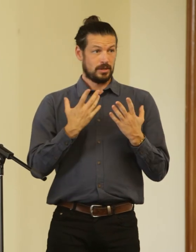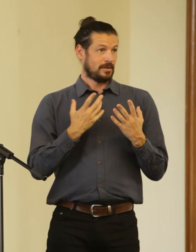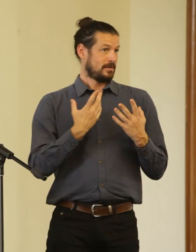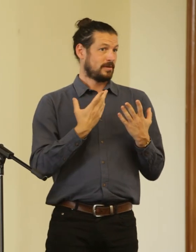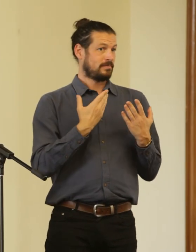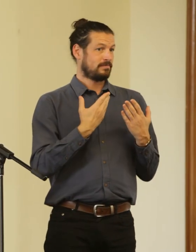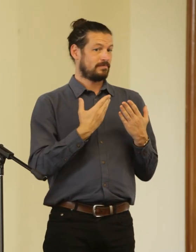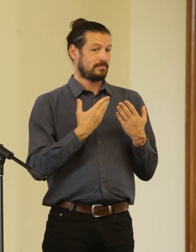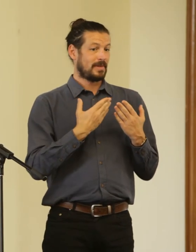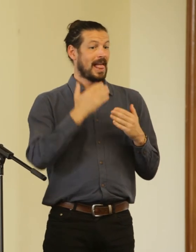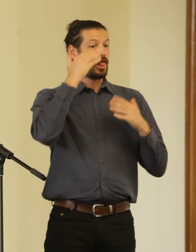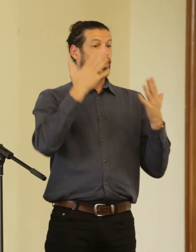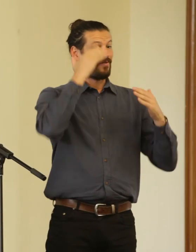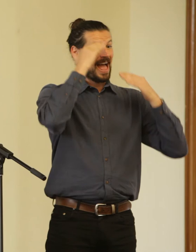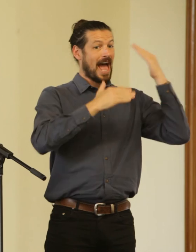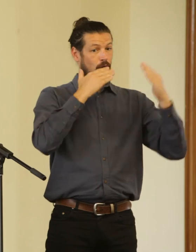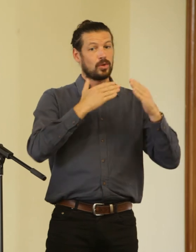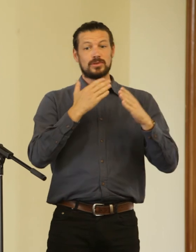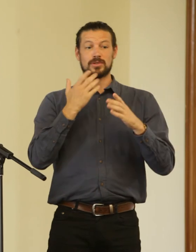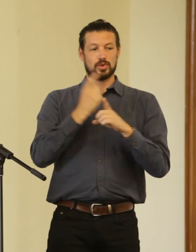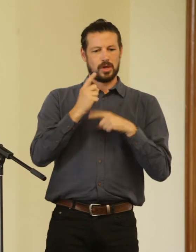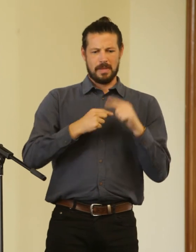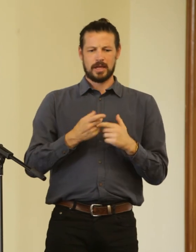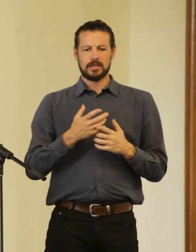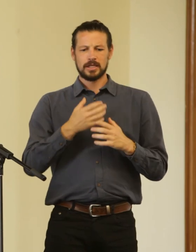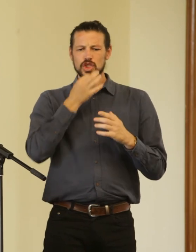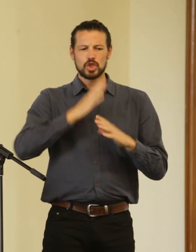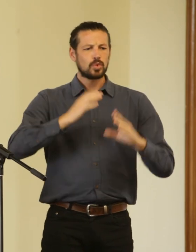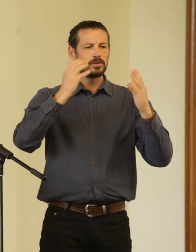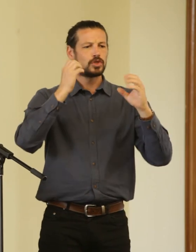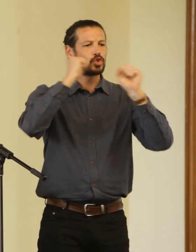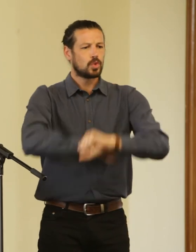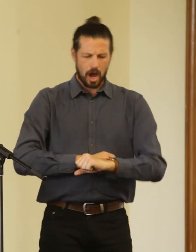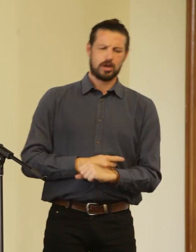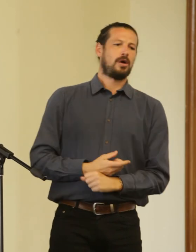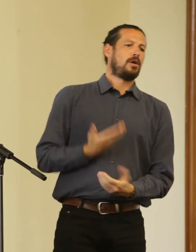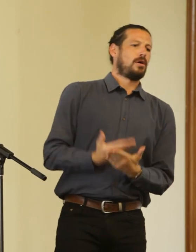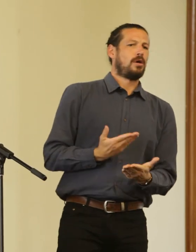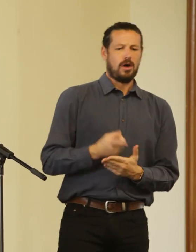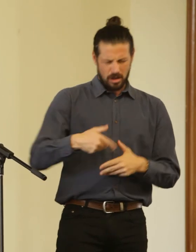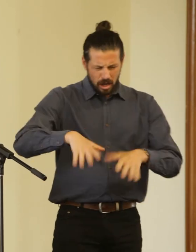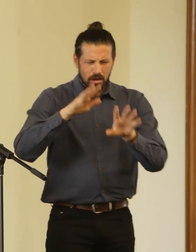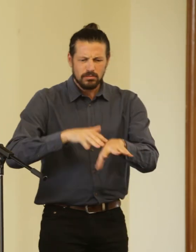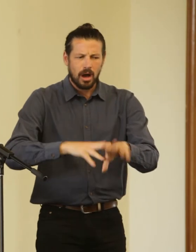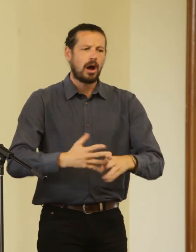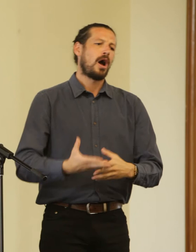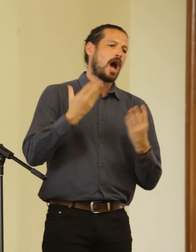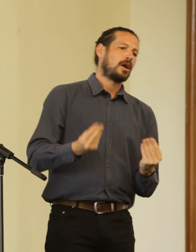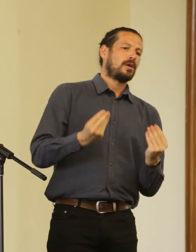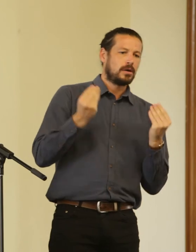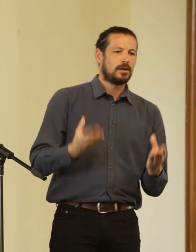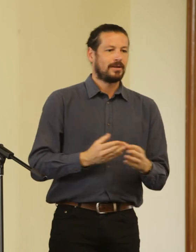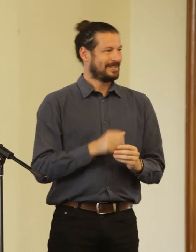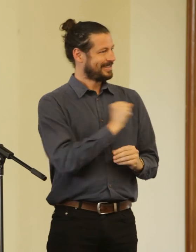commentary driven by adults around children striking around the world and leaving school to join marches in cities and towns